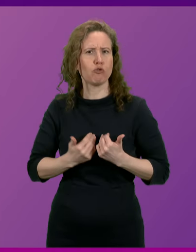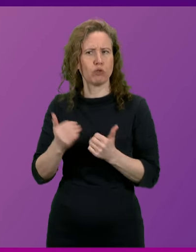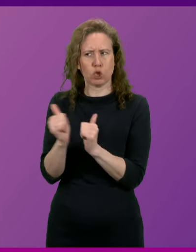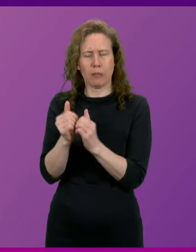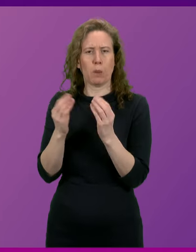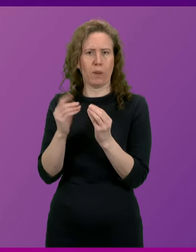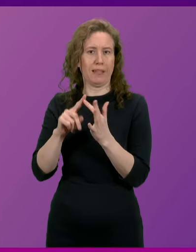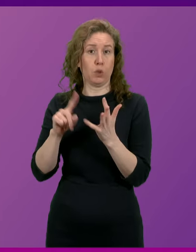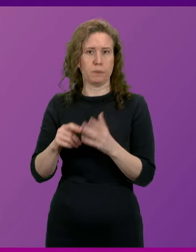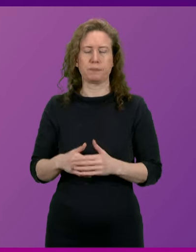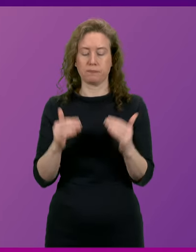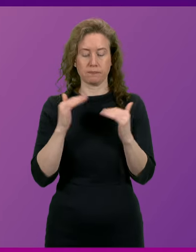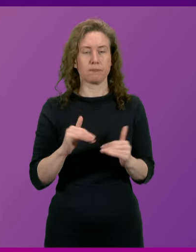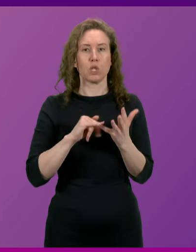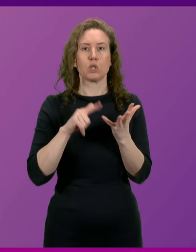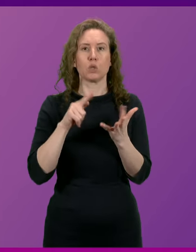Sue Webber.